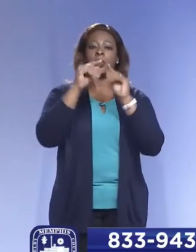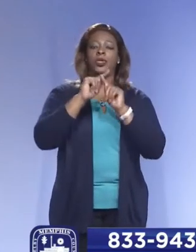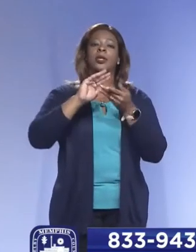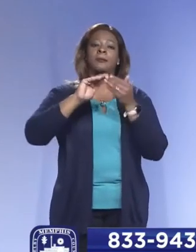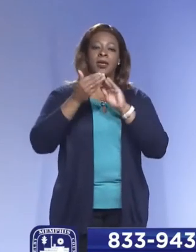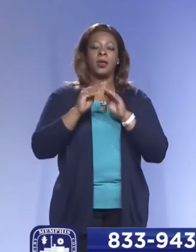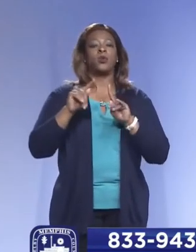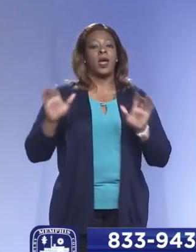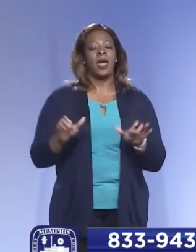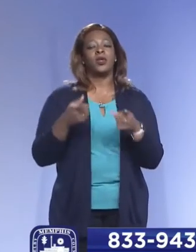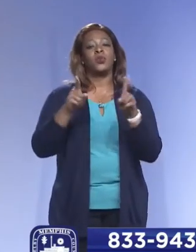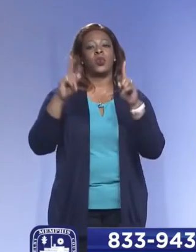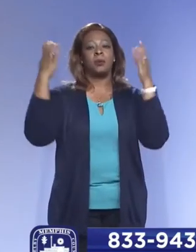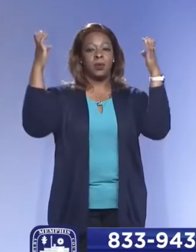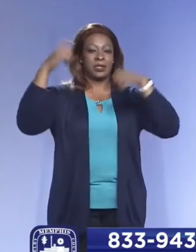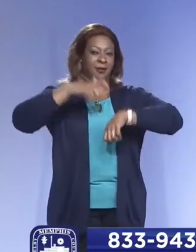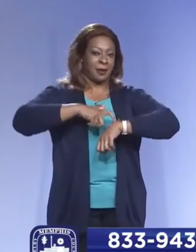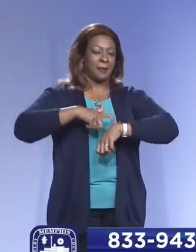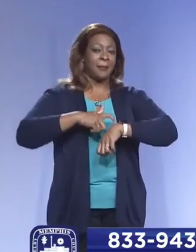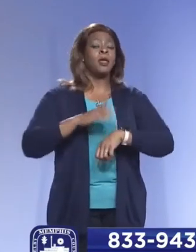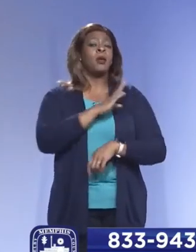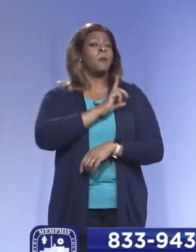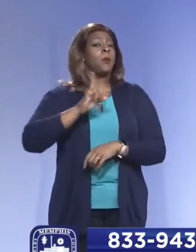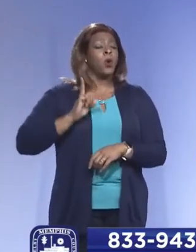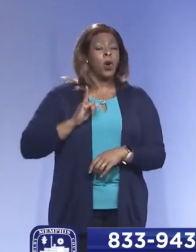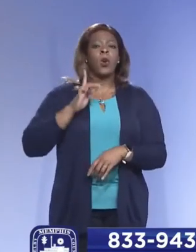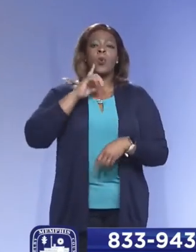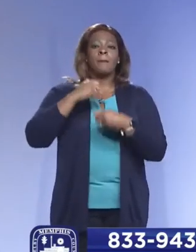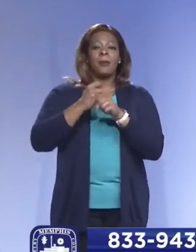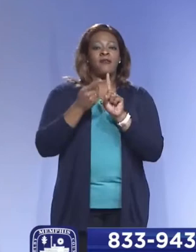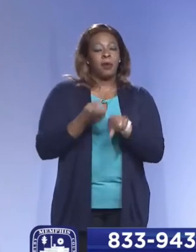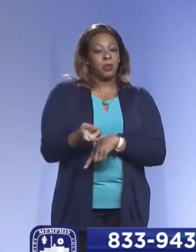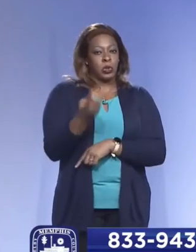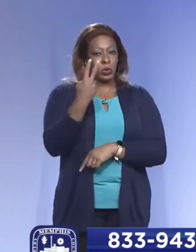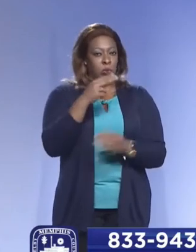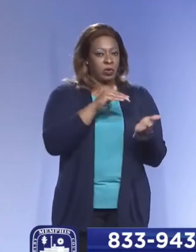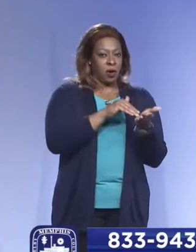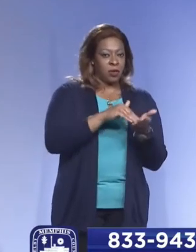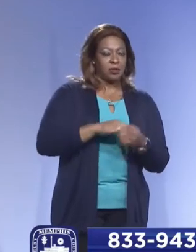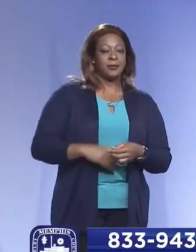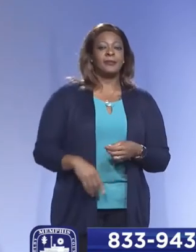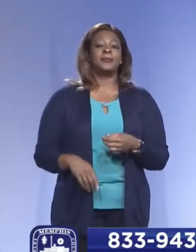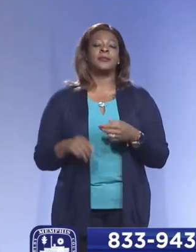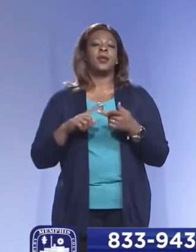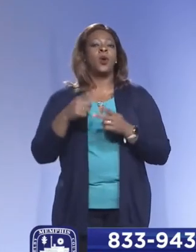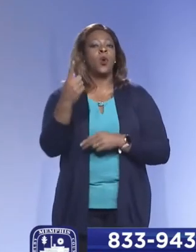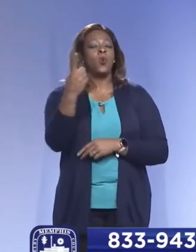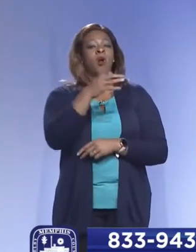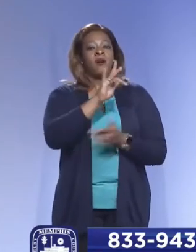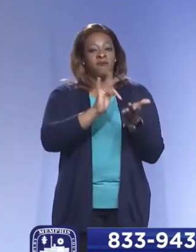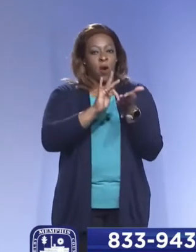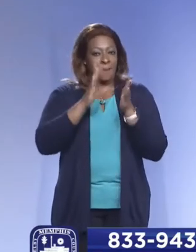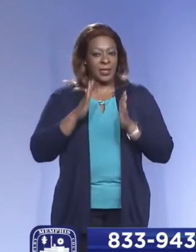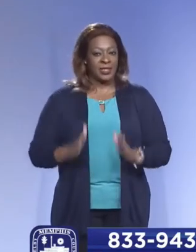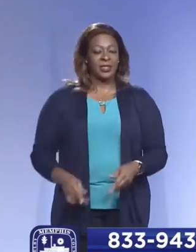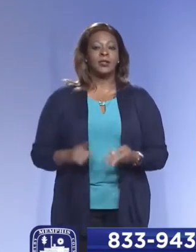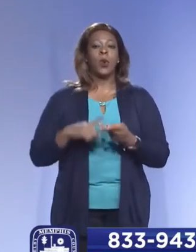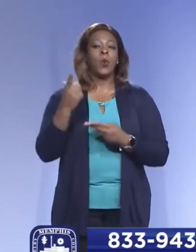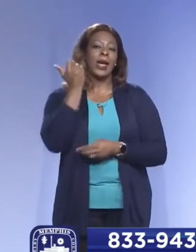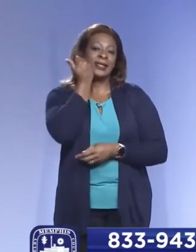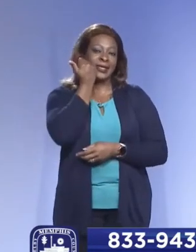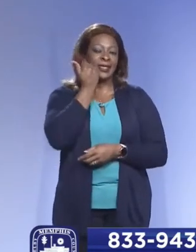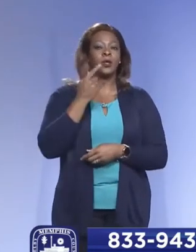actions during emergencies. The Board would be made up of two physicians, one pharmacist, one dentist,